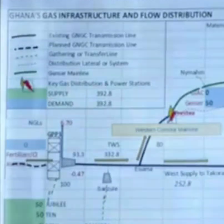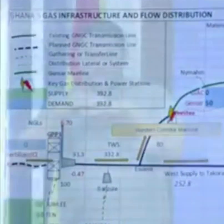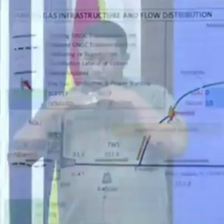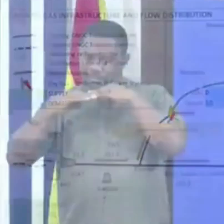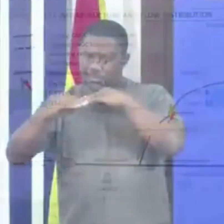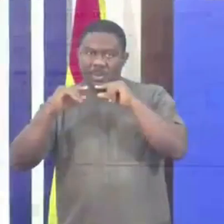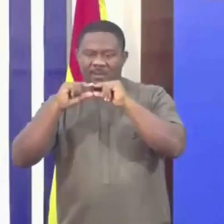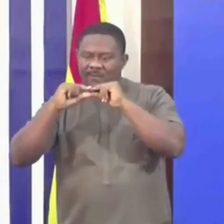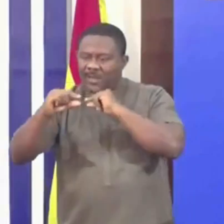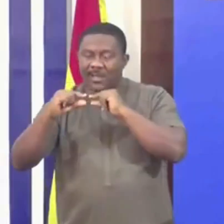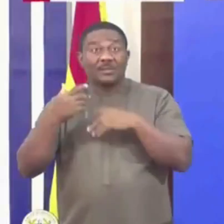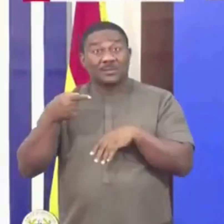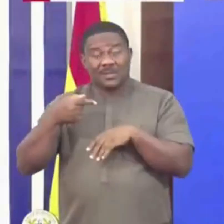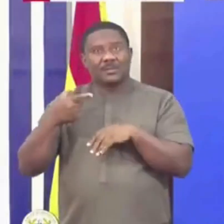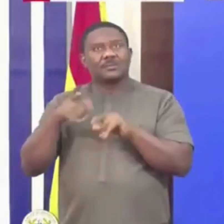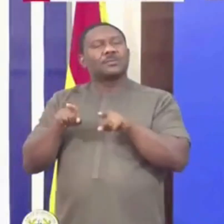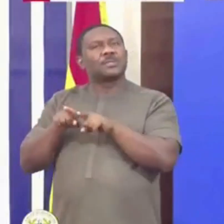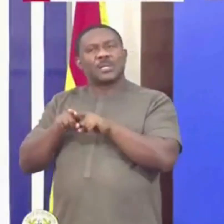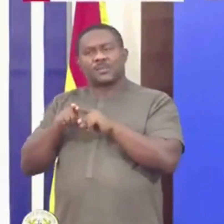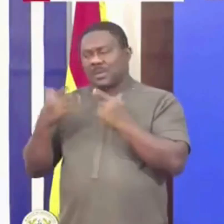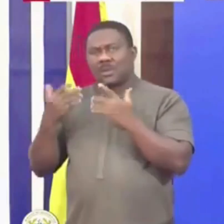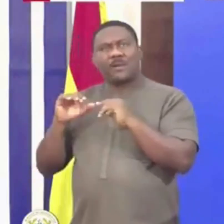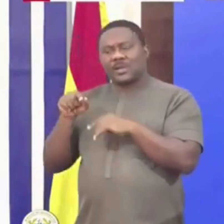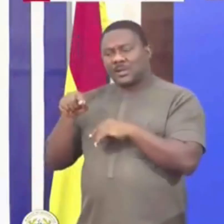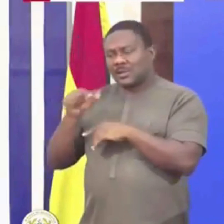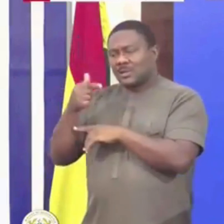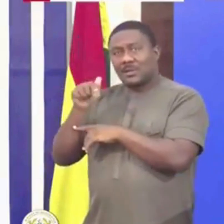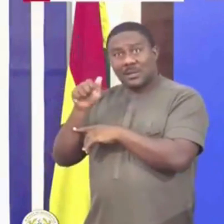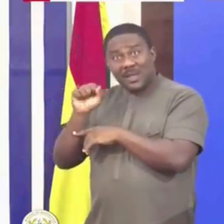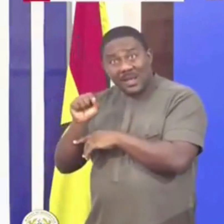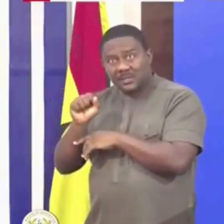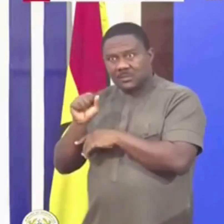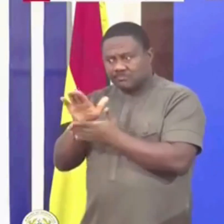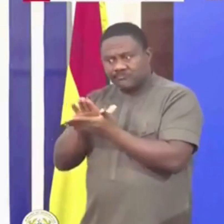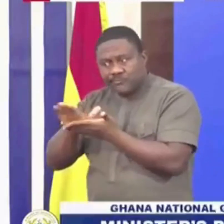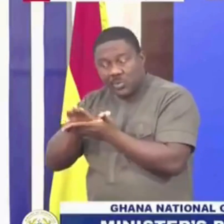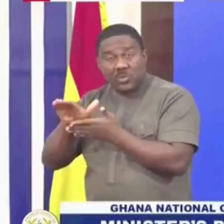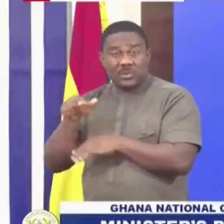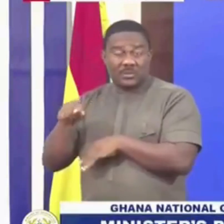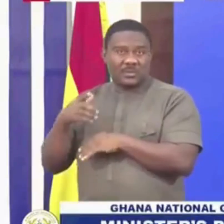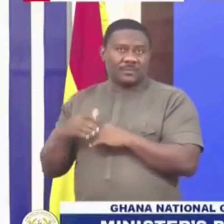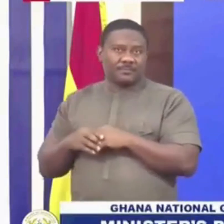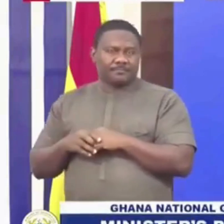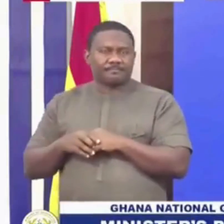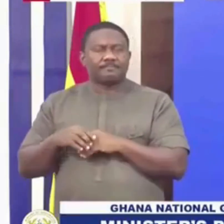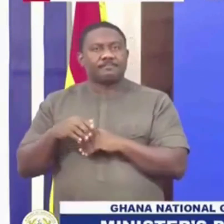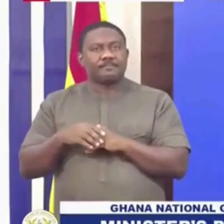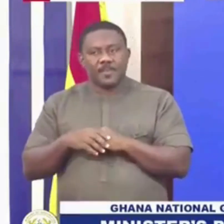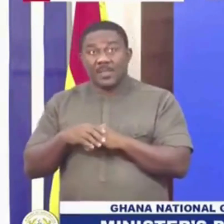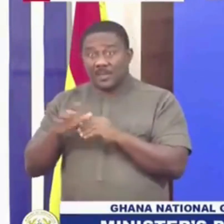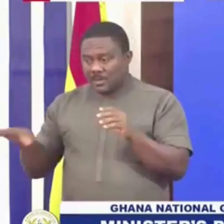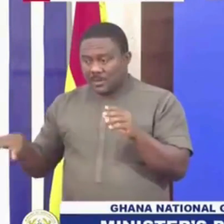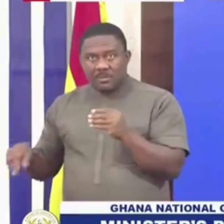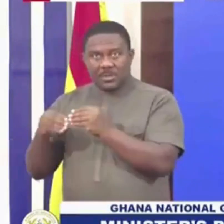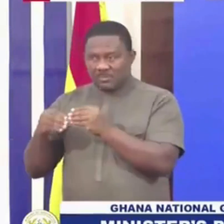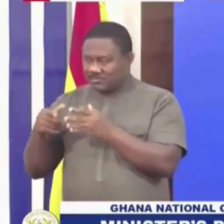And then that lean gas is co-mingled with a gas which is already dry coming from the